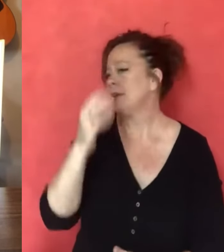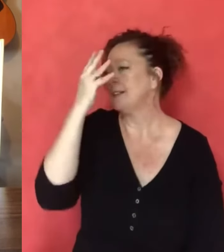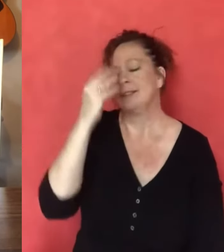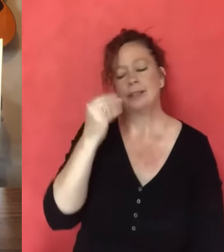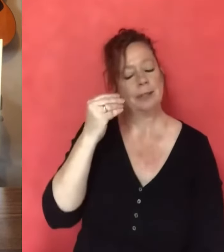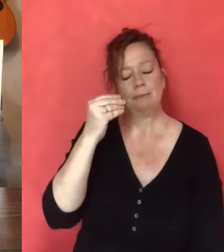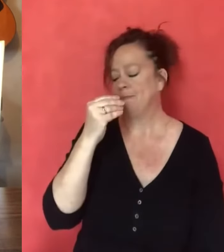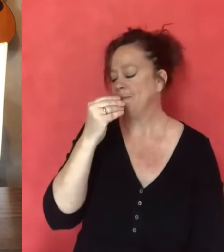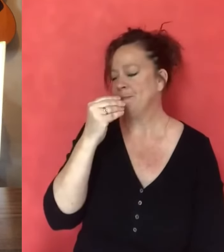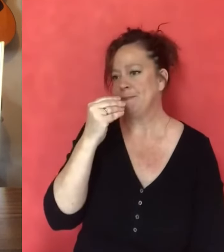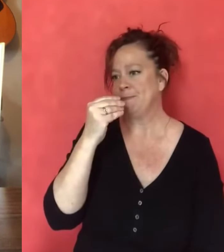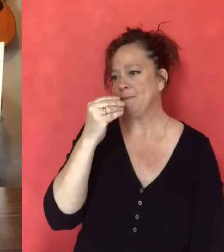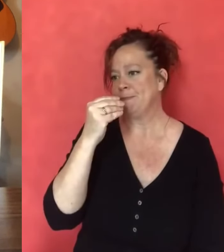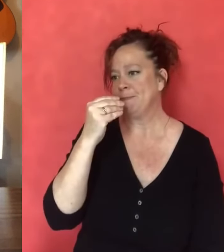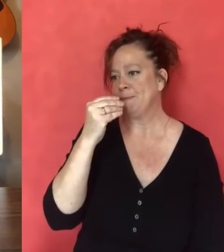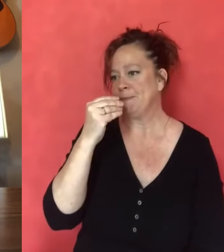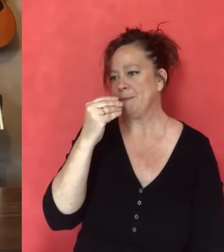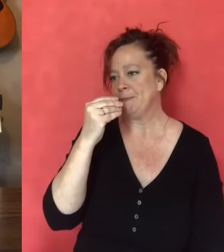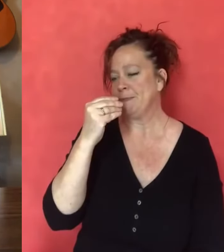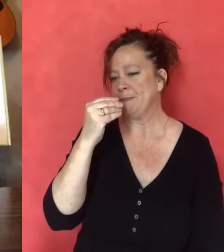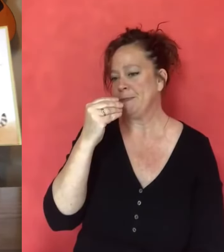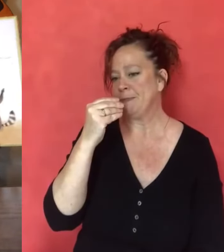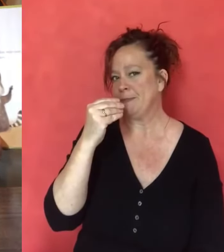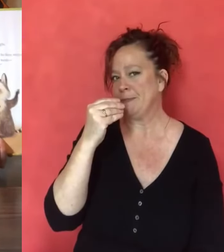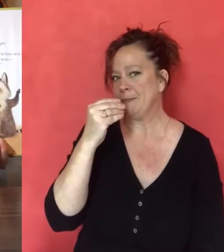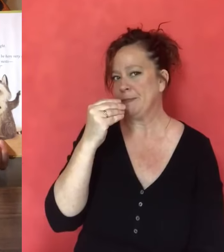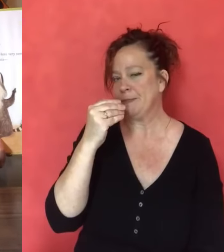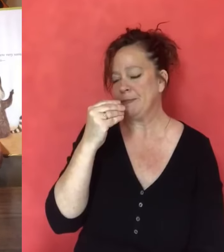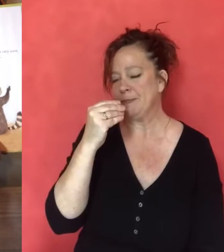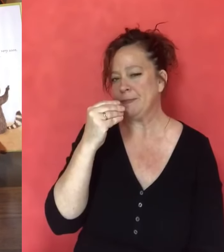I will help. I will not snooze.